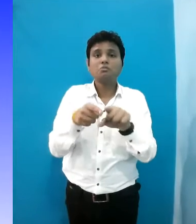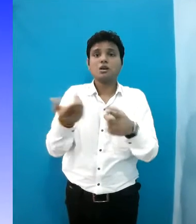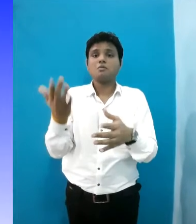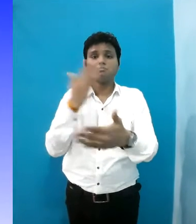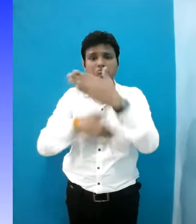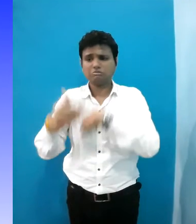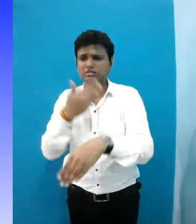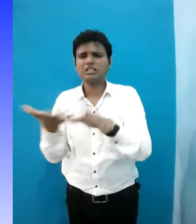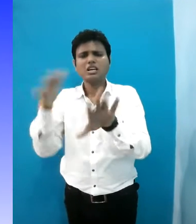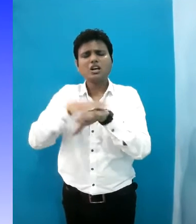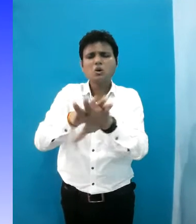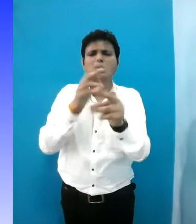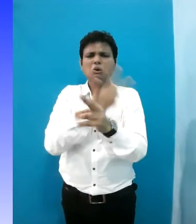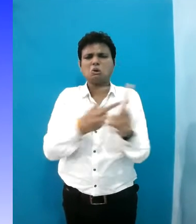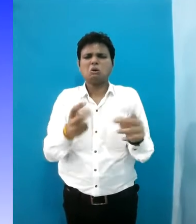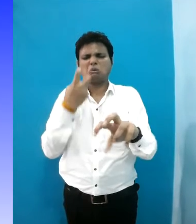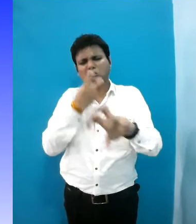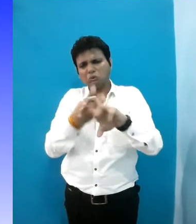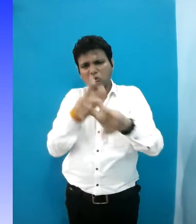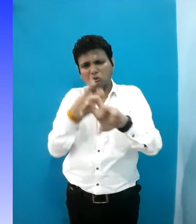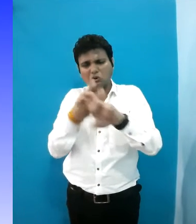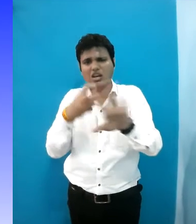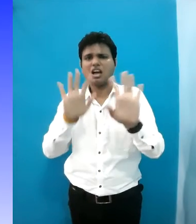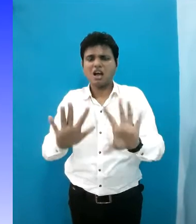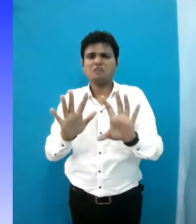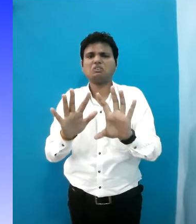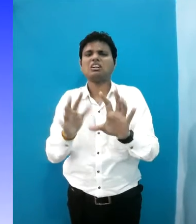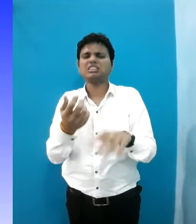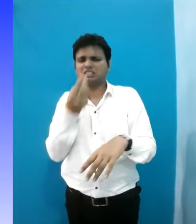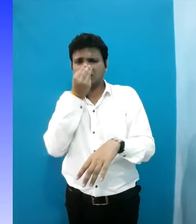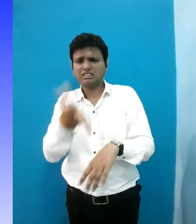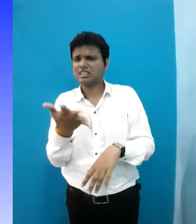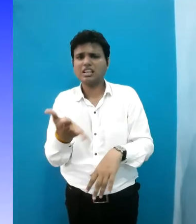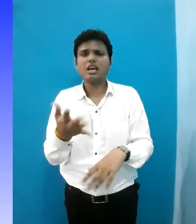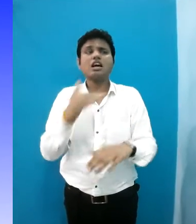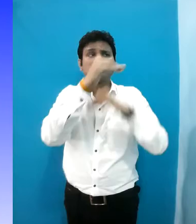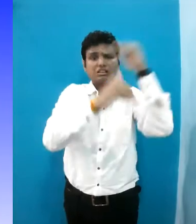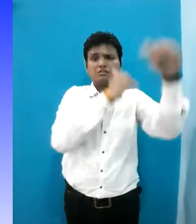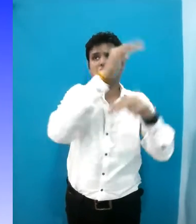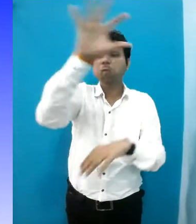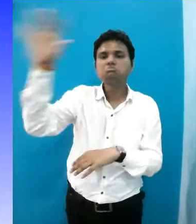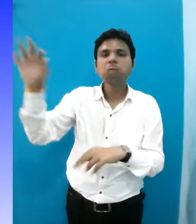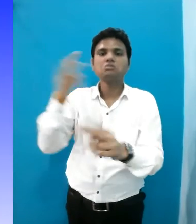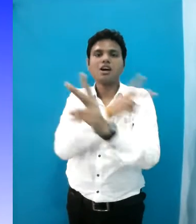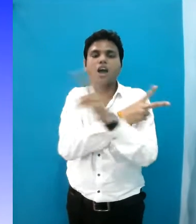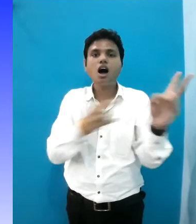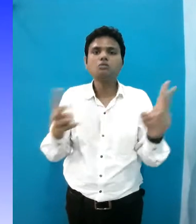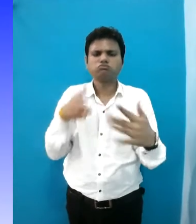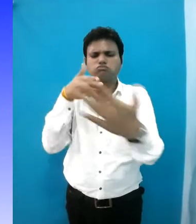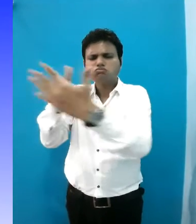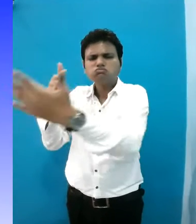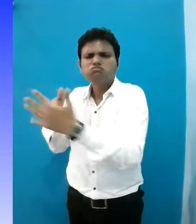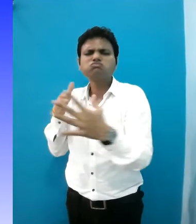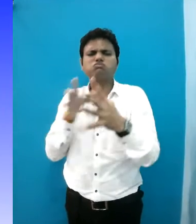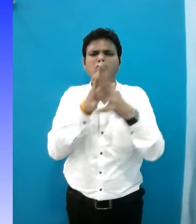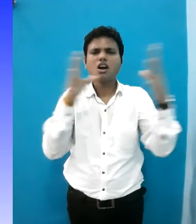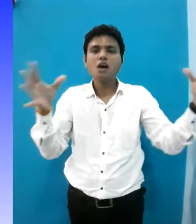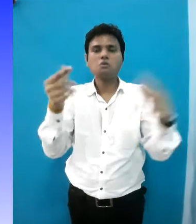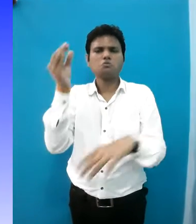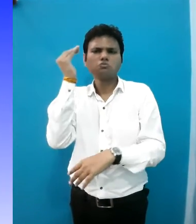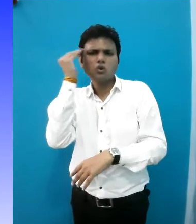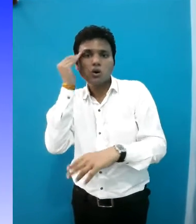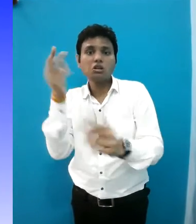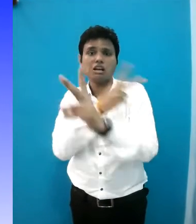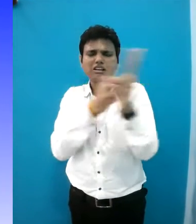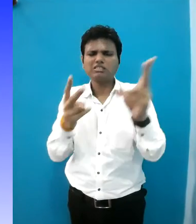of persons with disabilities is still like a hard nut to crack, especially for developing countries and the major barrier towards the